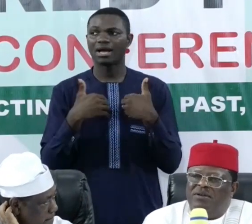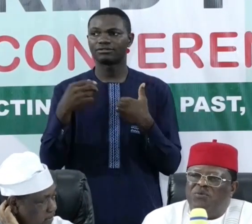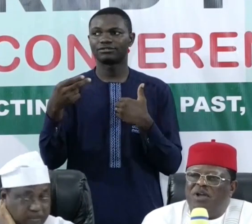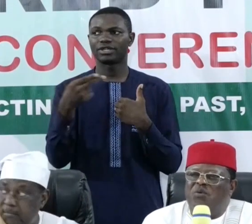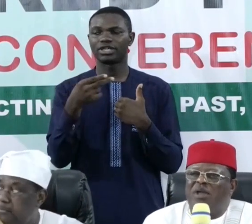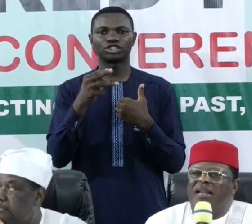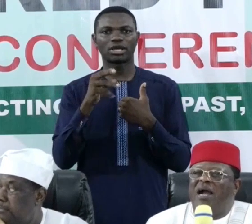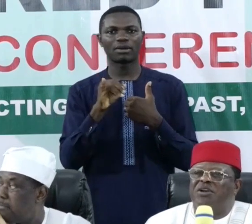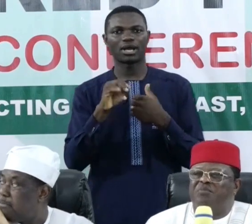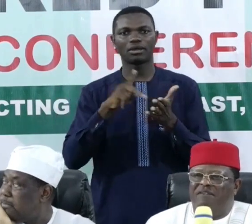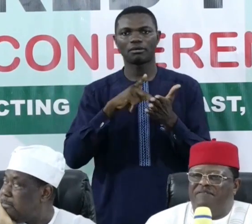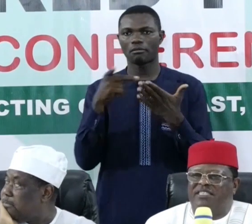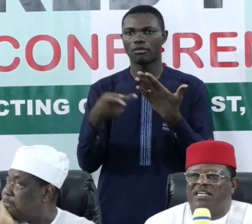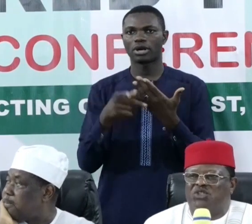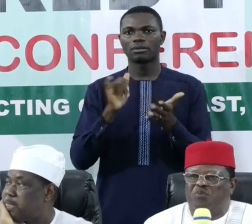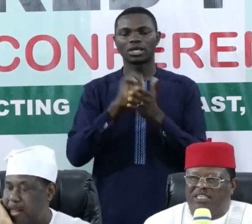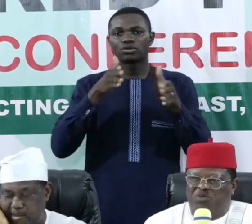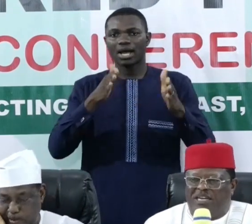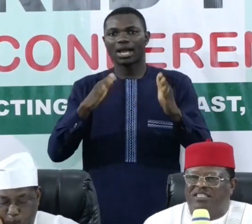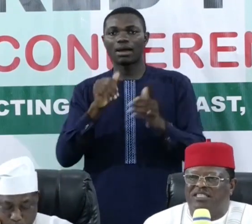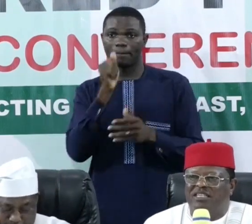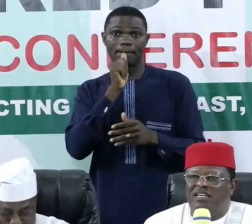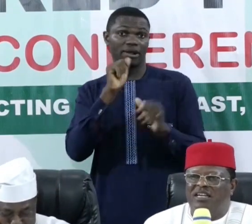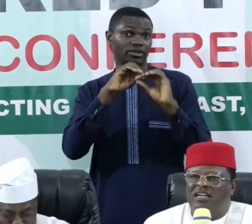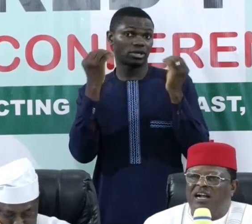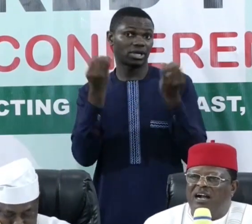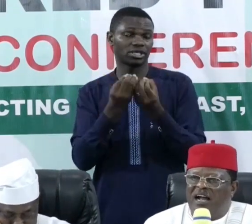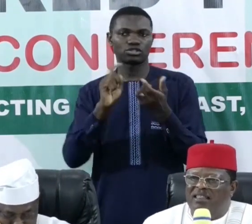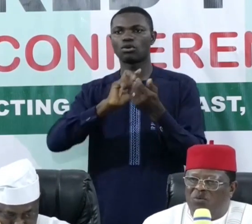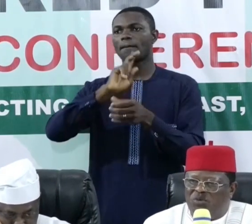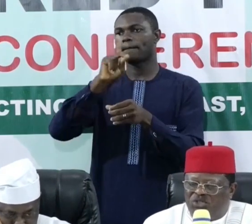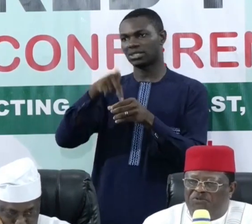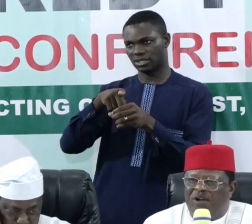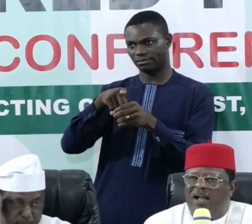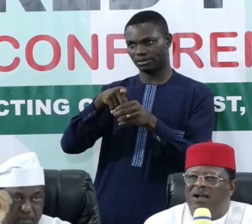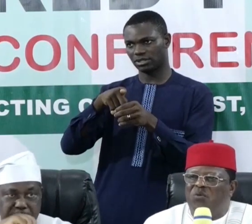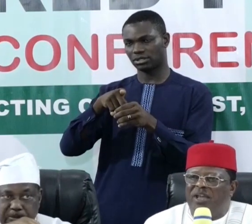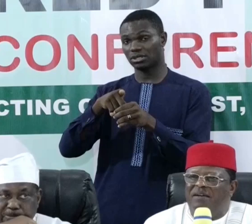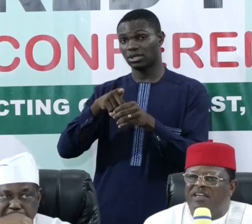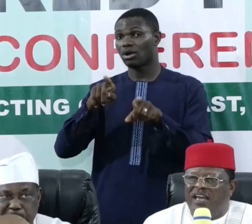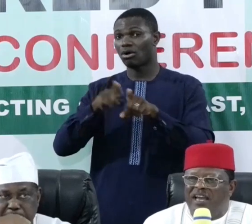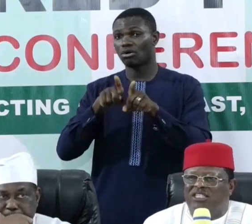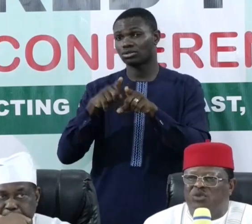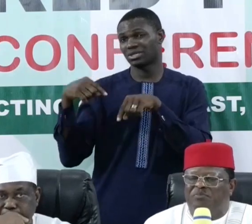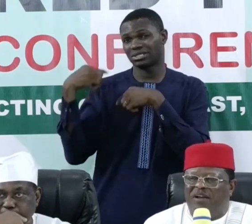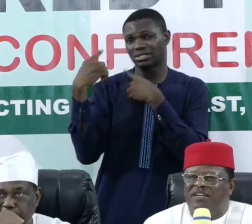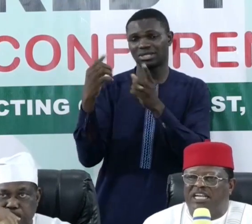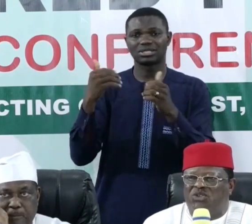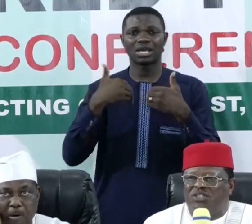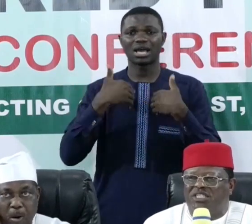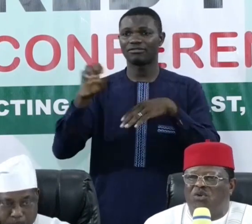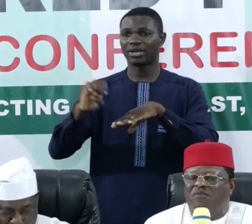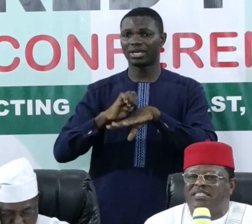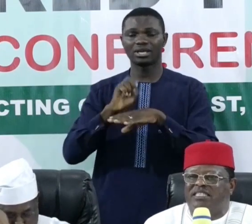where we allow the private sector to participate. And so far, we have engaged with the private